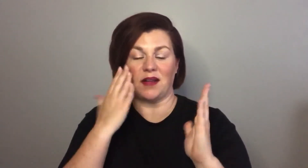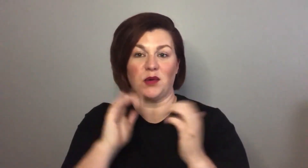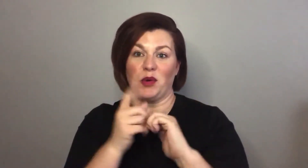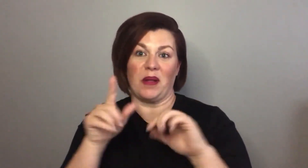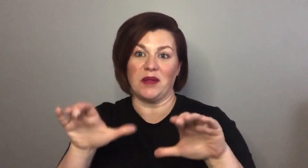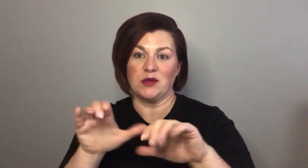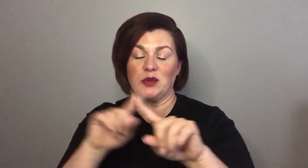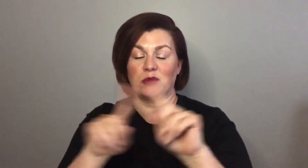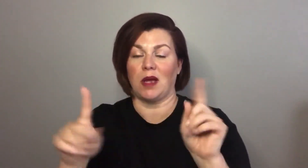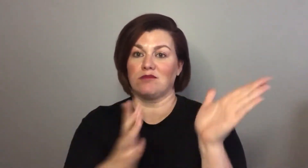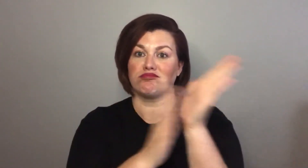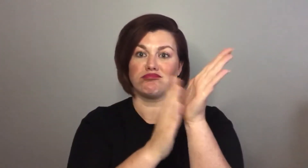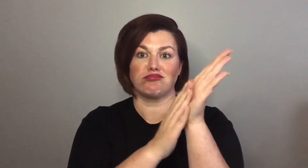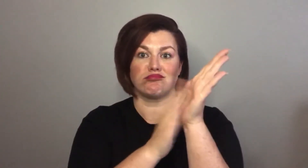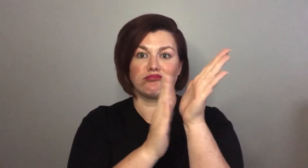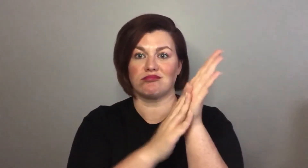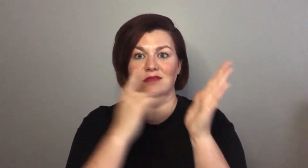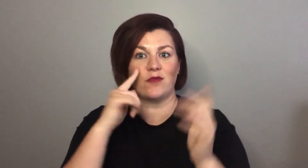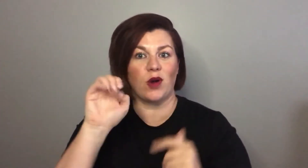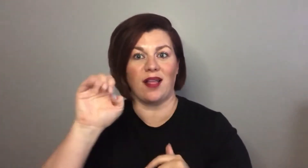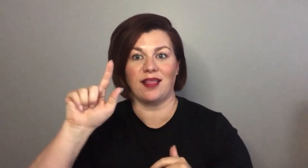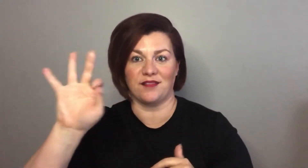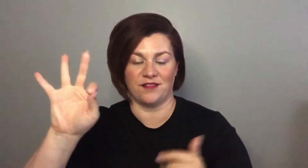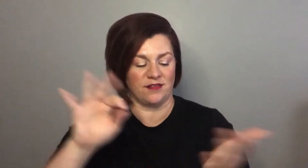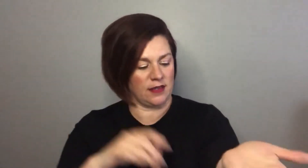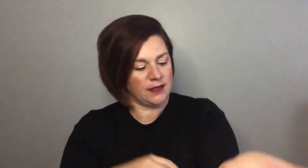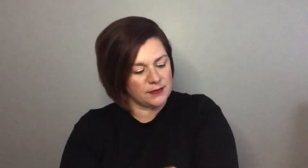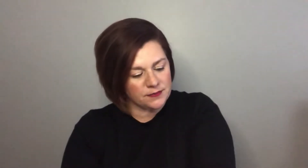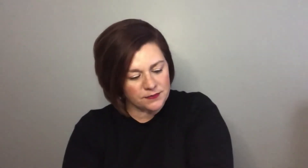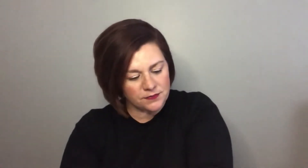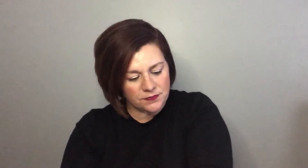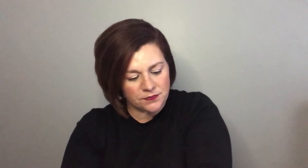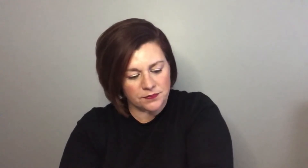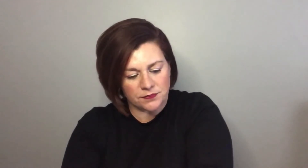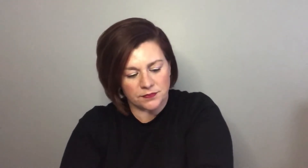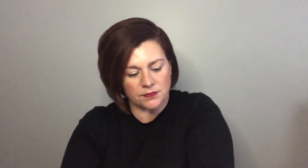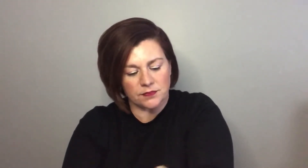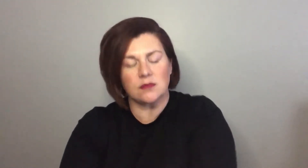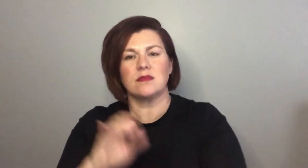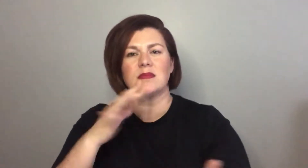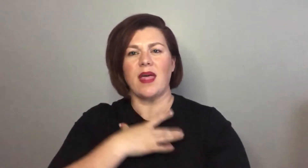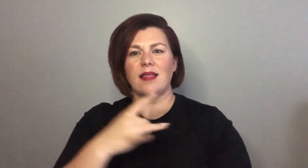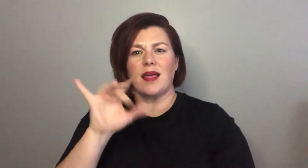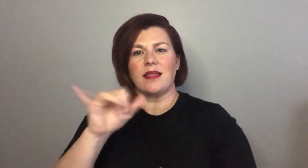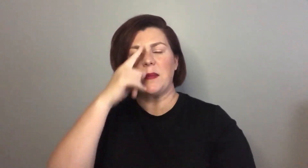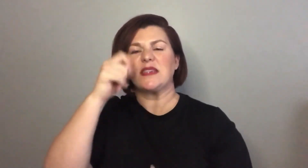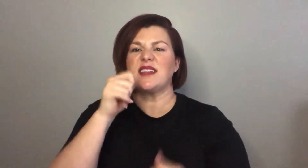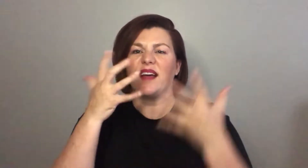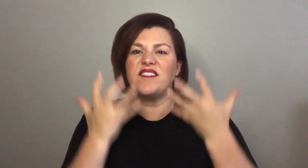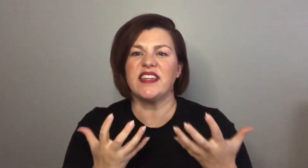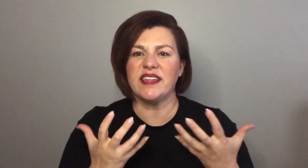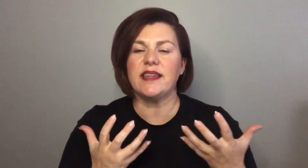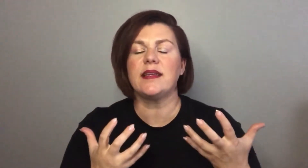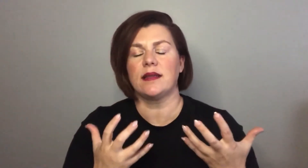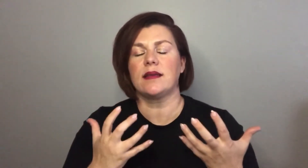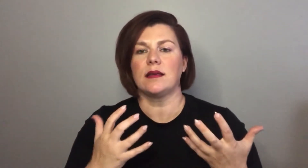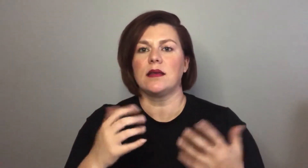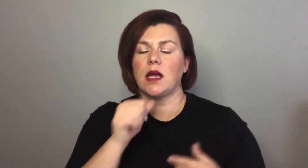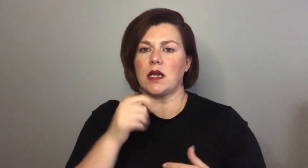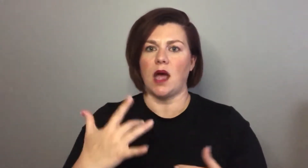such an amazing powder for such a low price but bravo to them for that I like that it's not